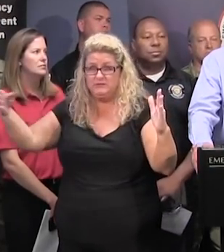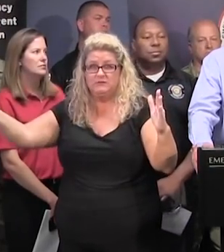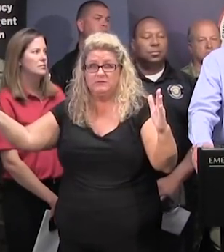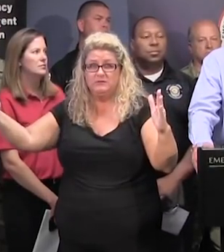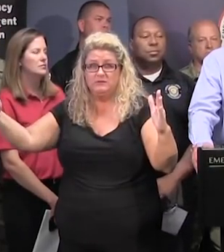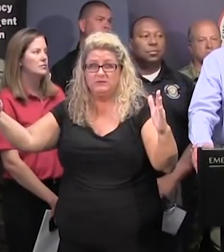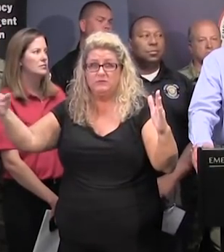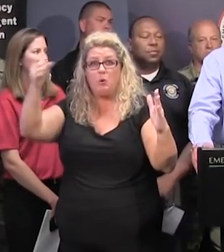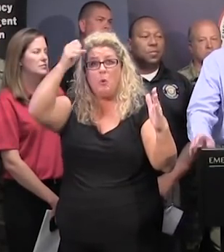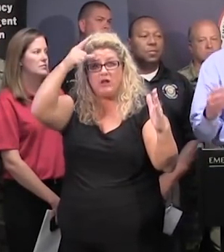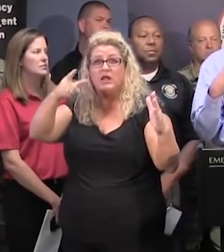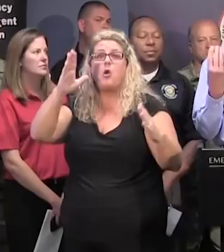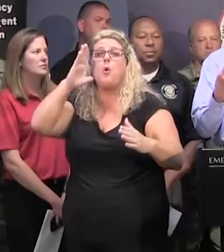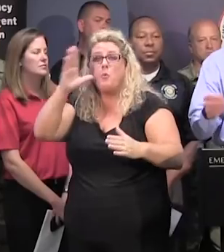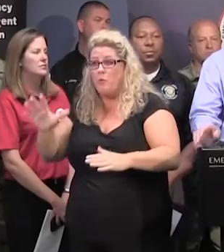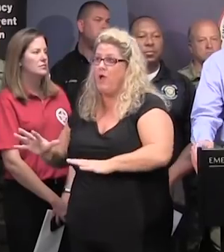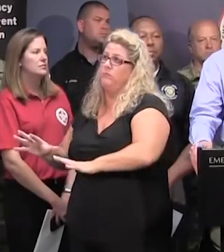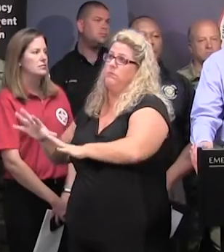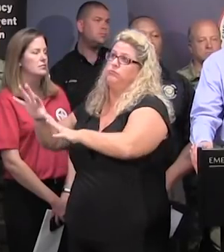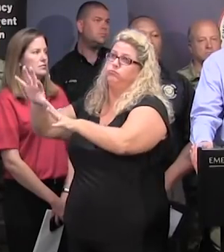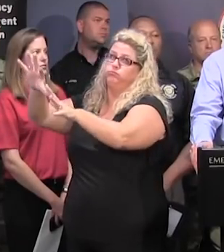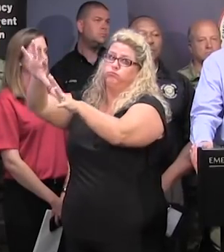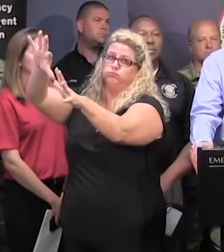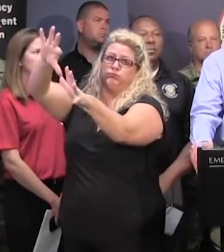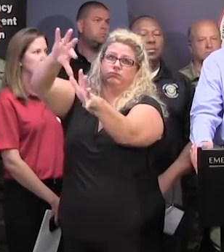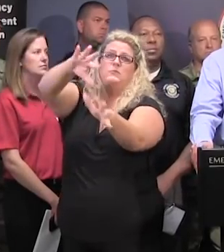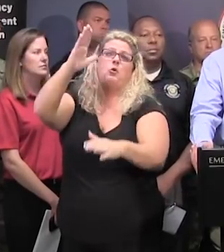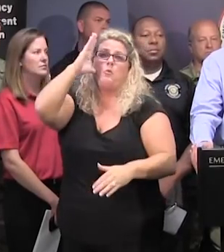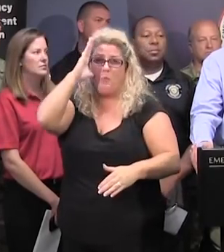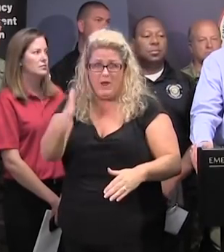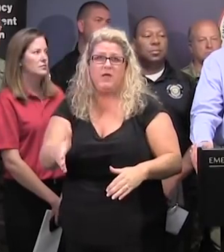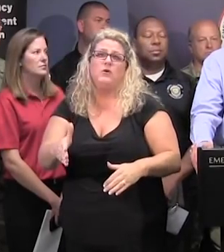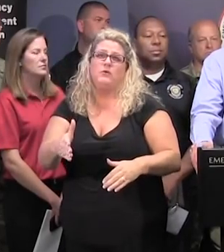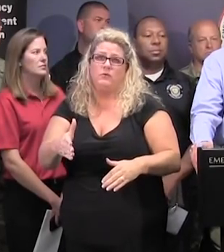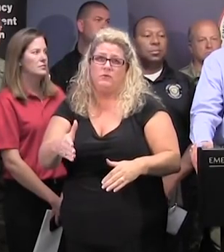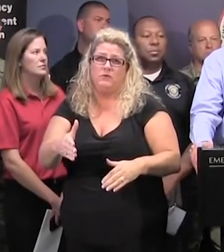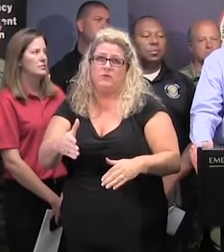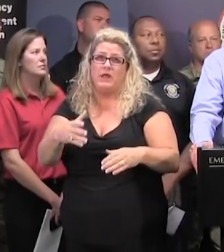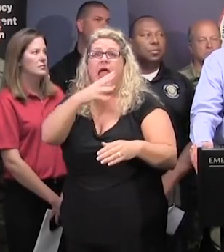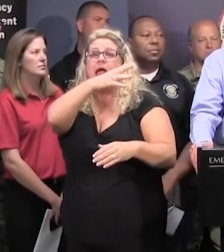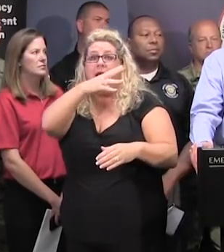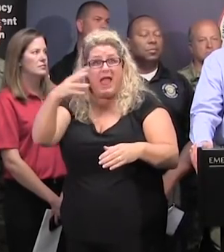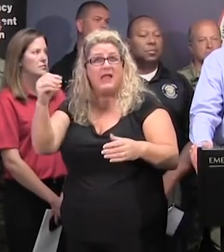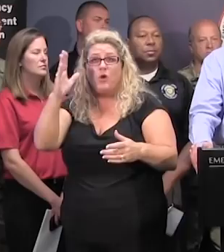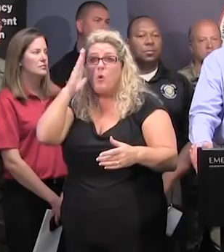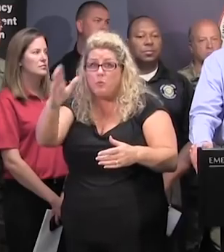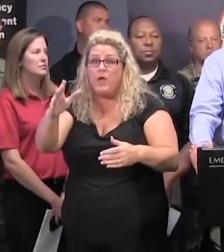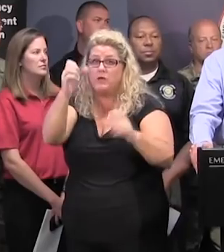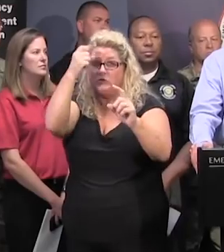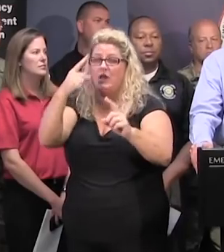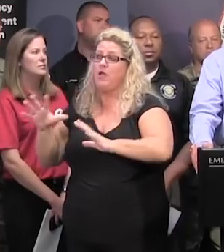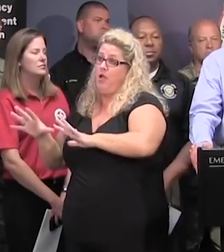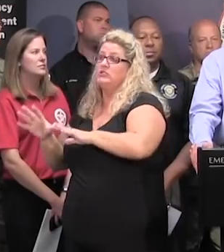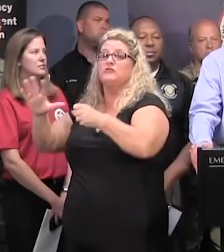said, it's going to be moving at great velocity as it comes here, but also will be moving across the ground at a slow rate,